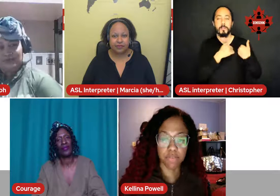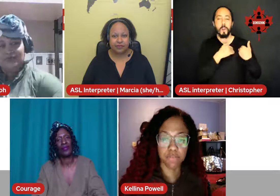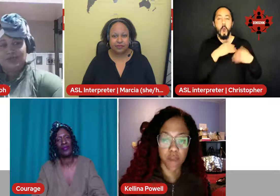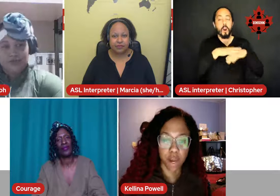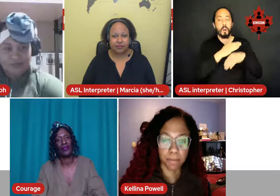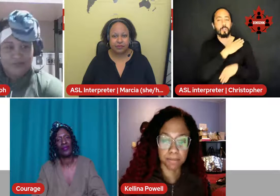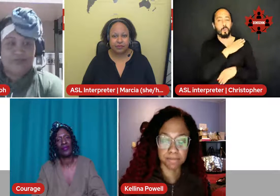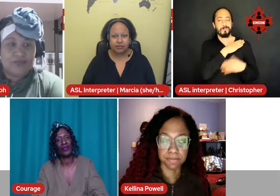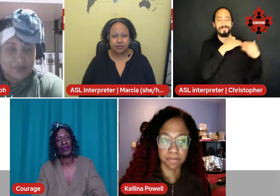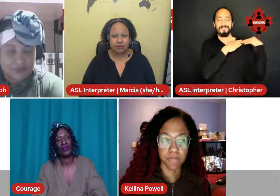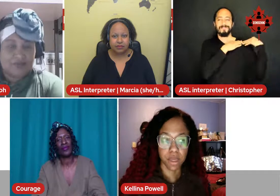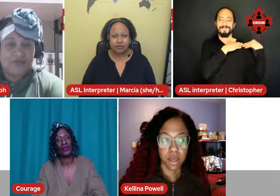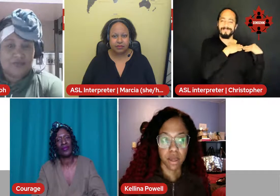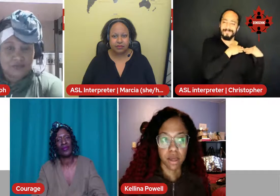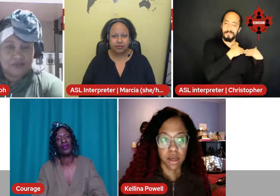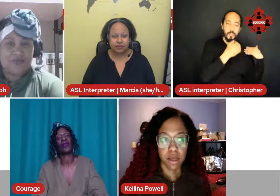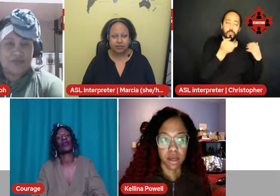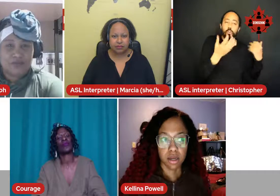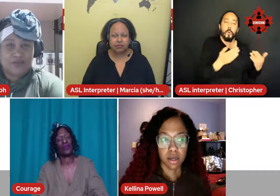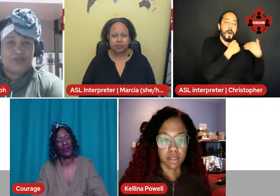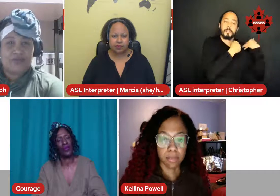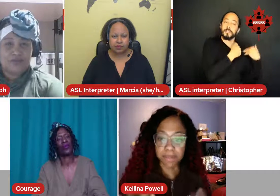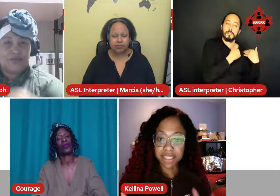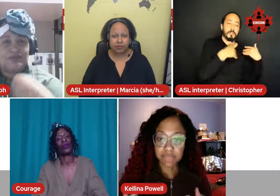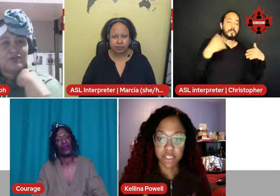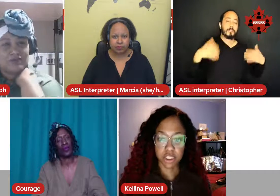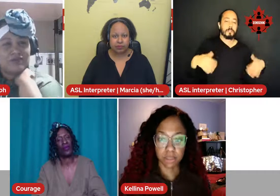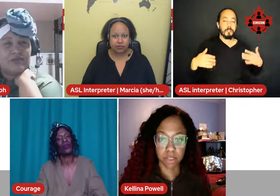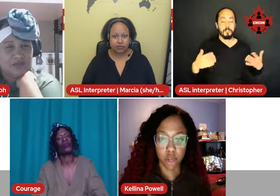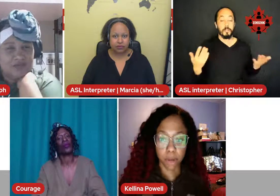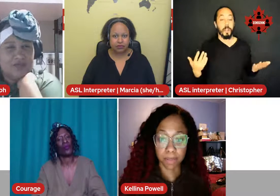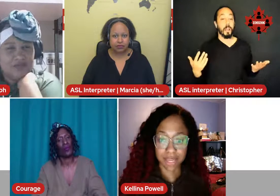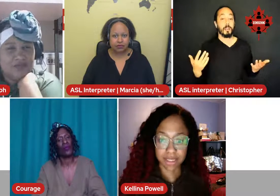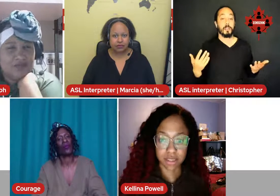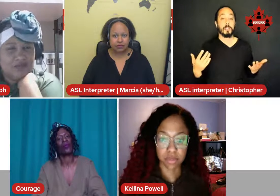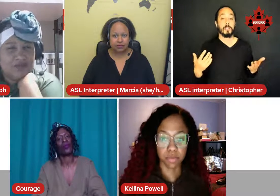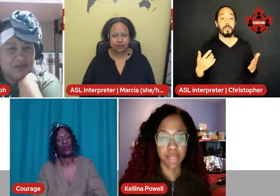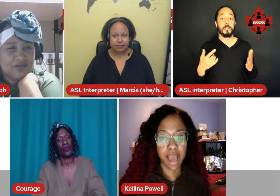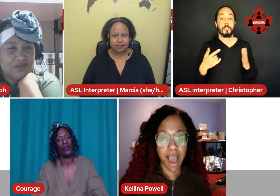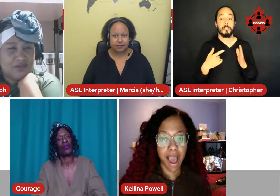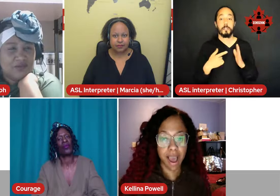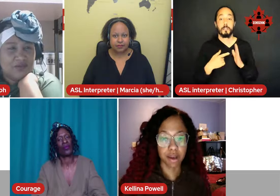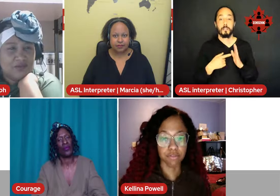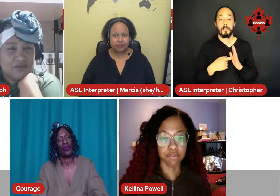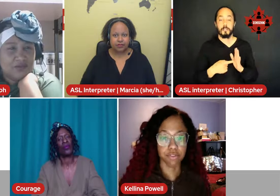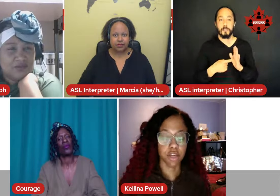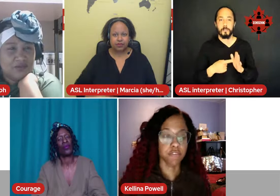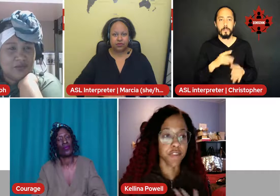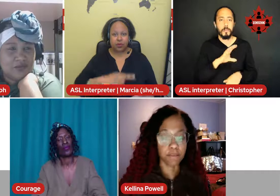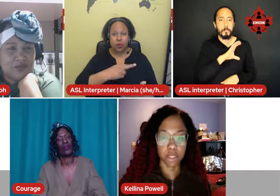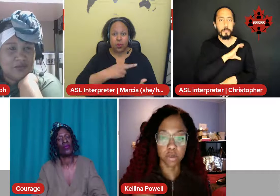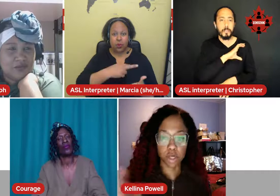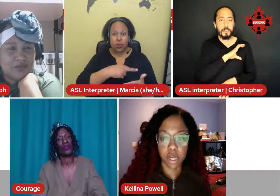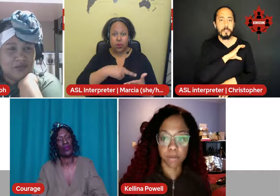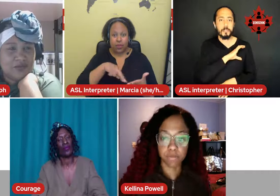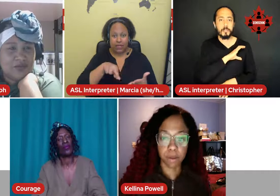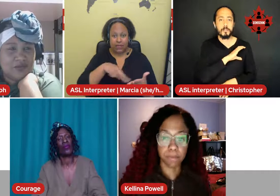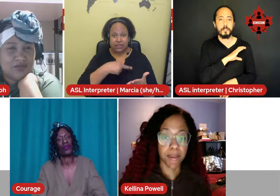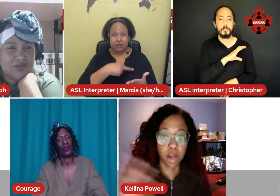from, like, police racism is on our plate. We have a family who are coming from back